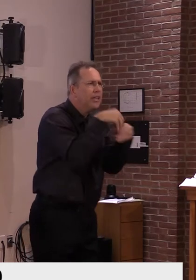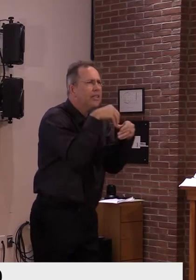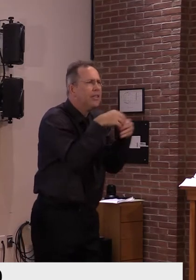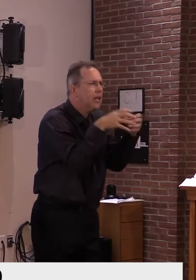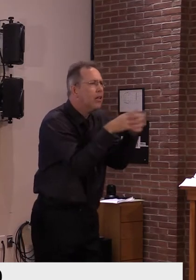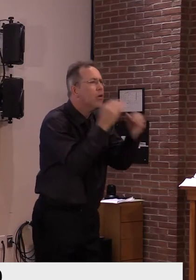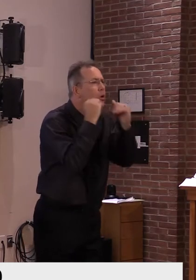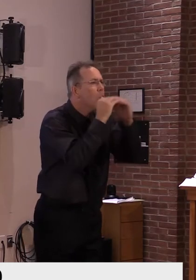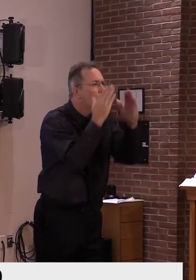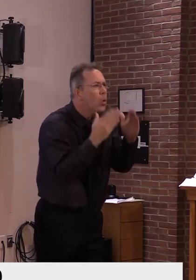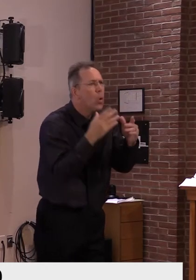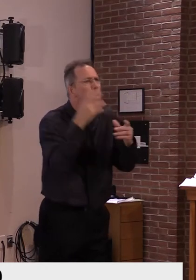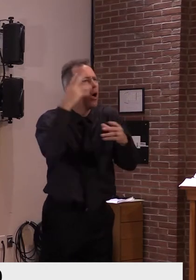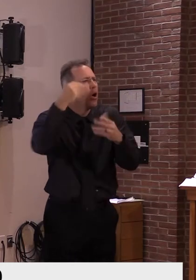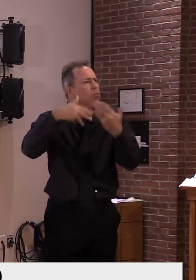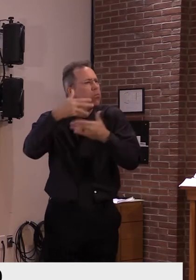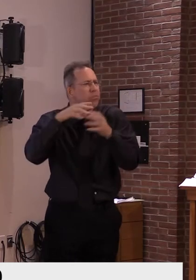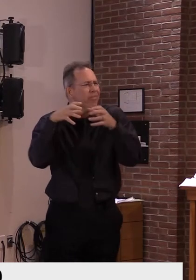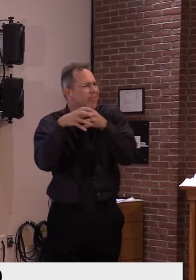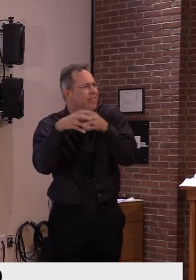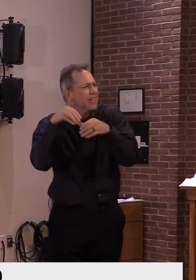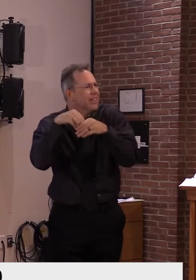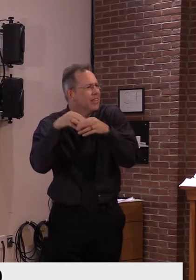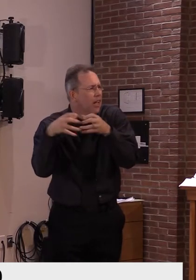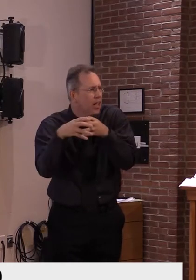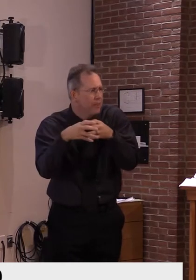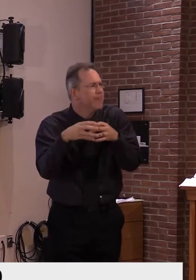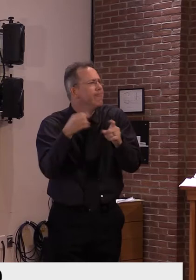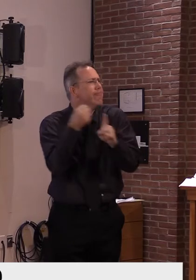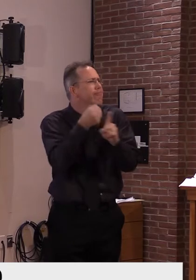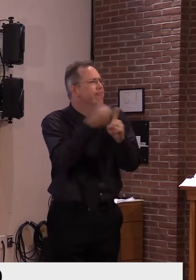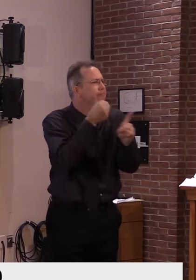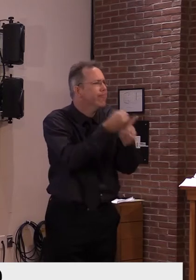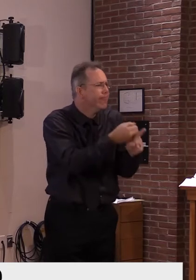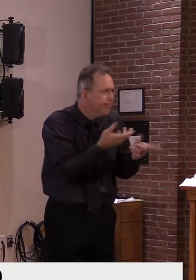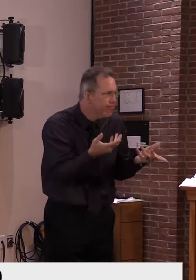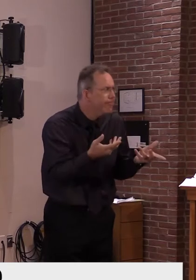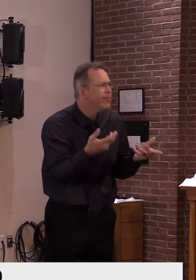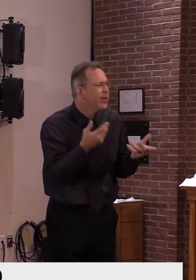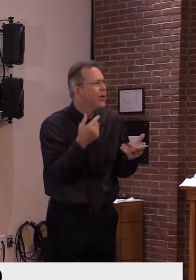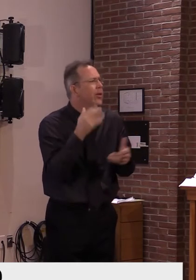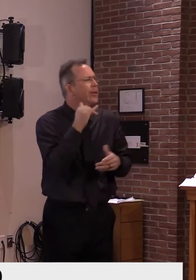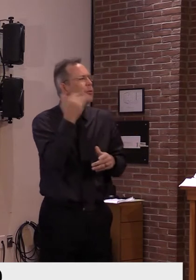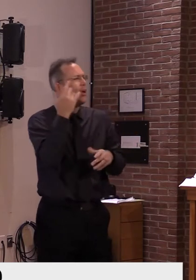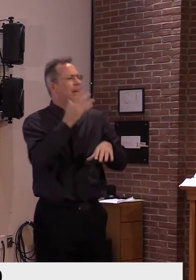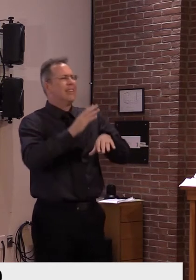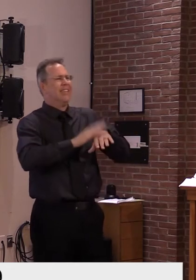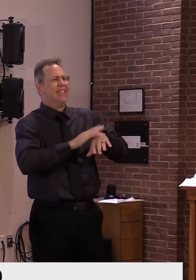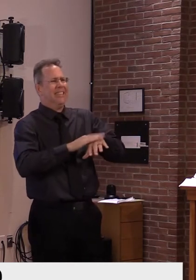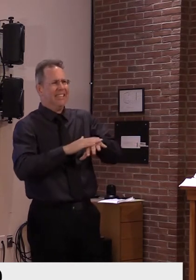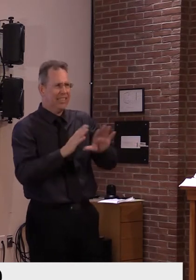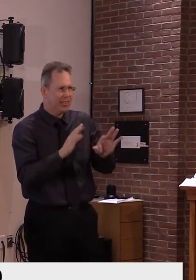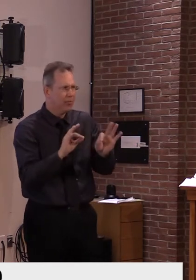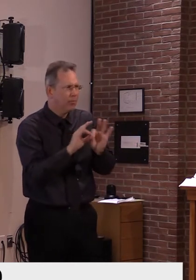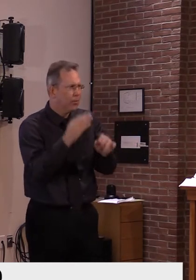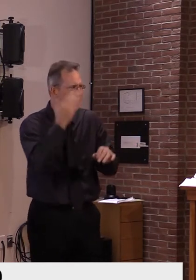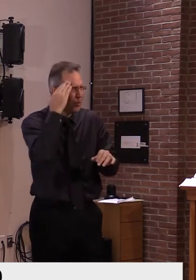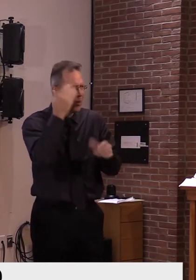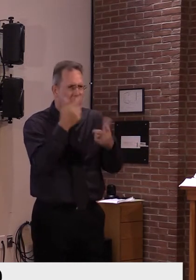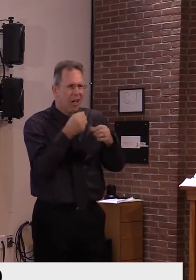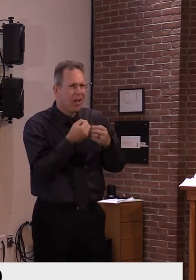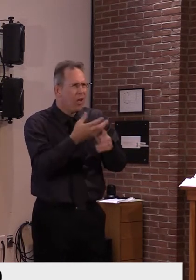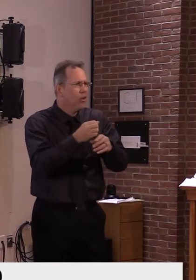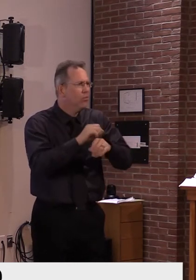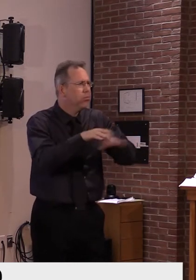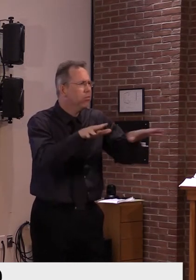about this in Vermont, has called out these small gatherings as partly why they're seeing increases in their state. So important to keep in mind here in Vermont